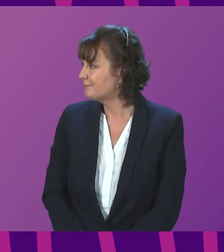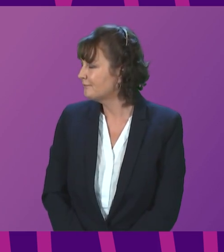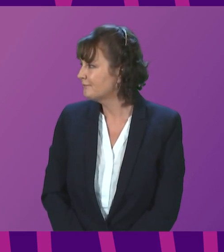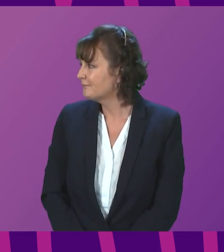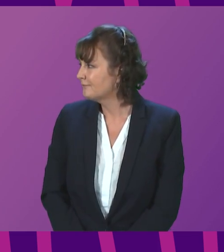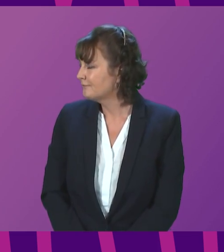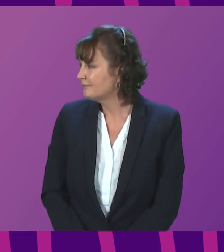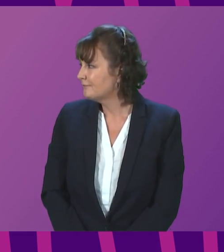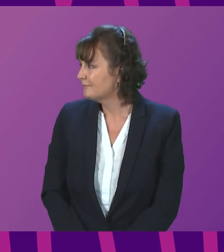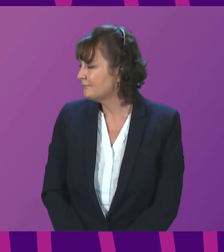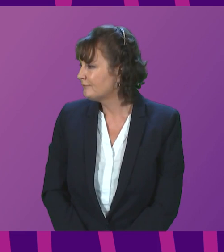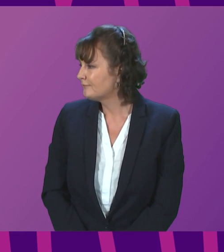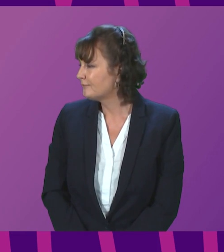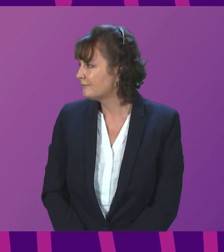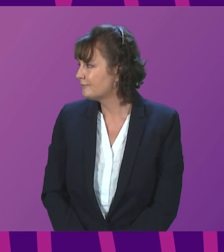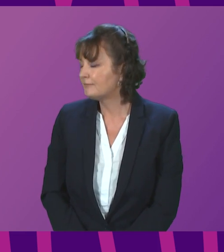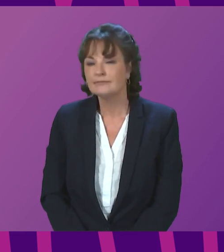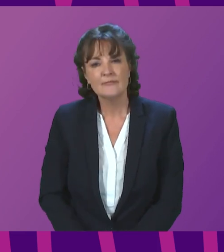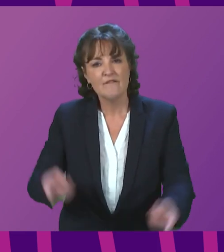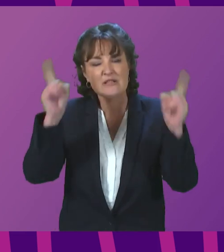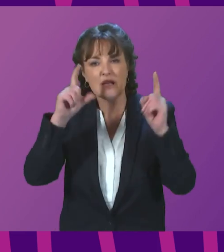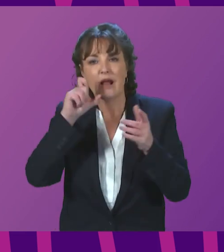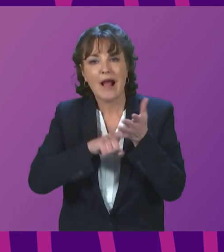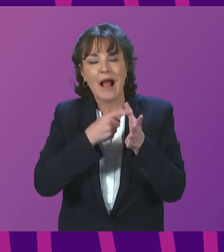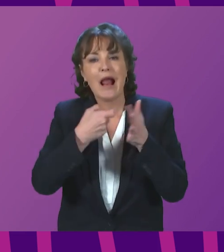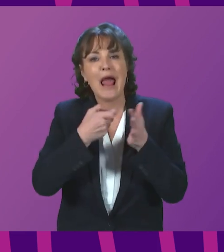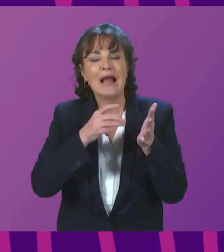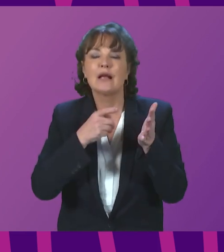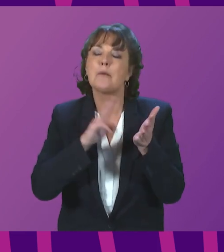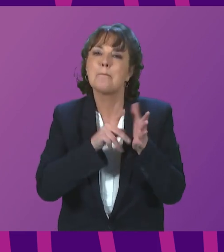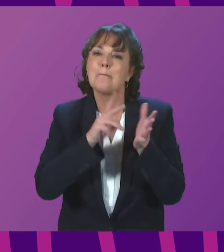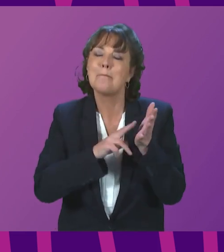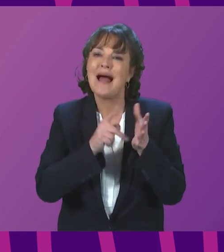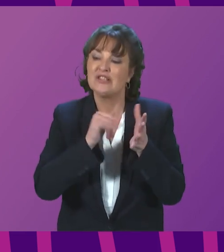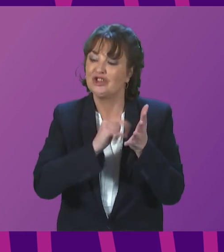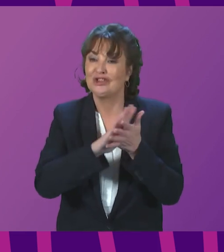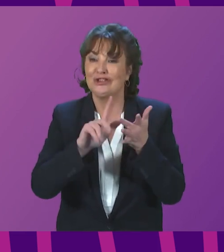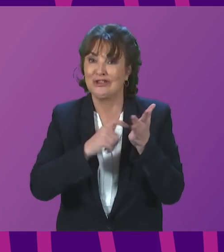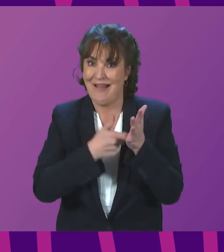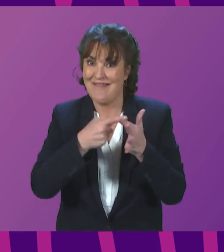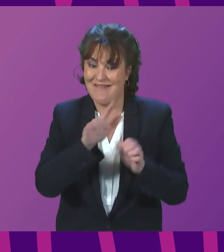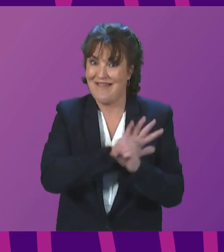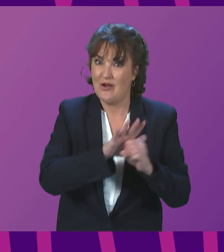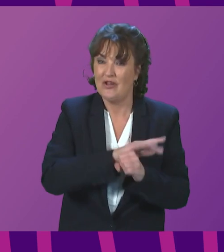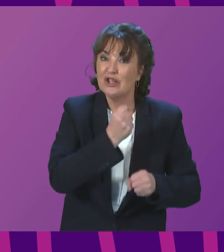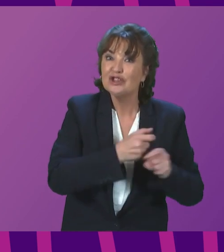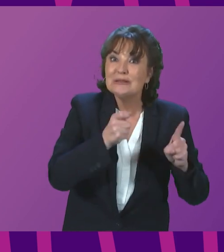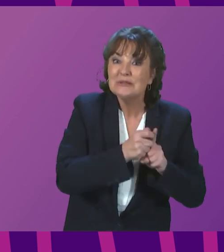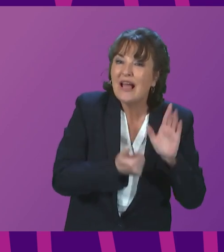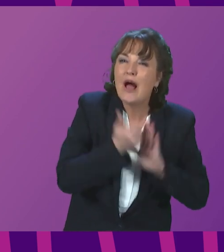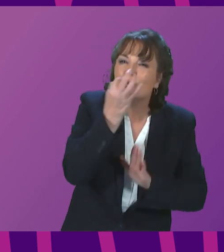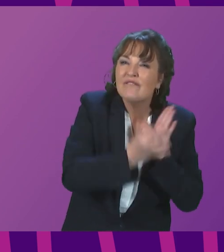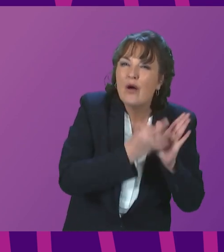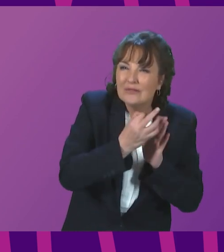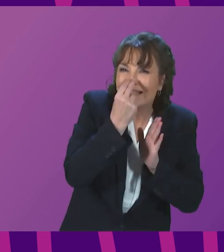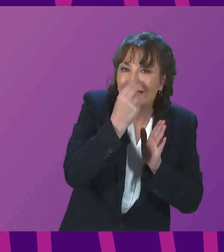Officer. First Minister, Clackmanninshire out of our GP service is in crisis. Assurances were sought regarding this late last year,